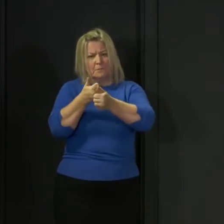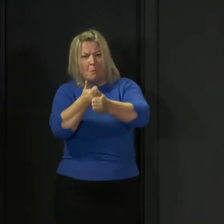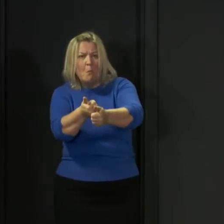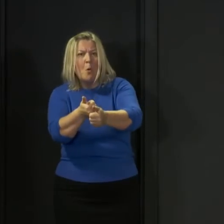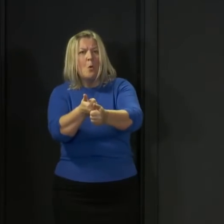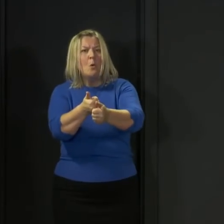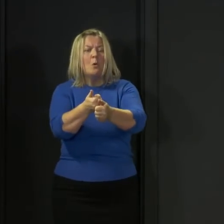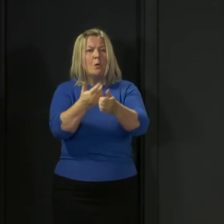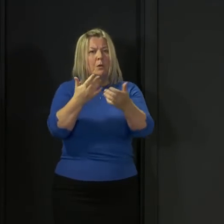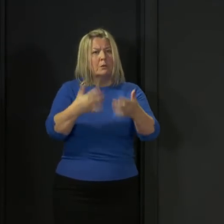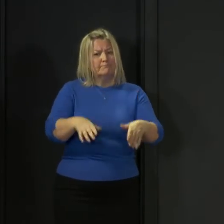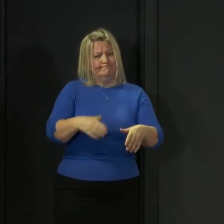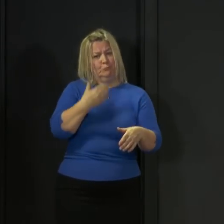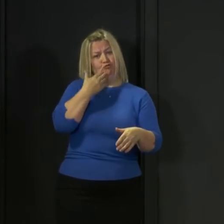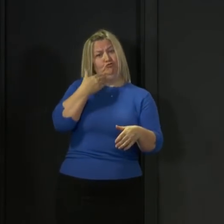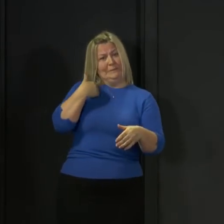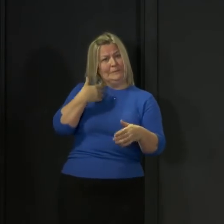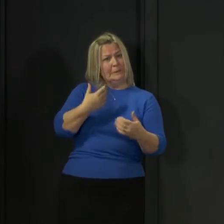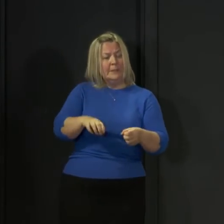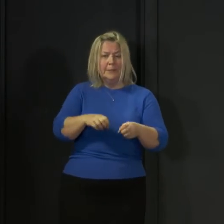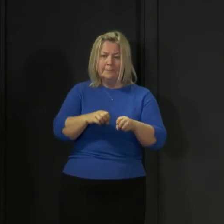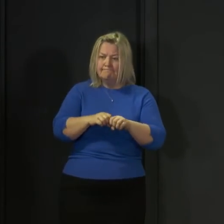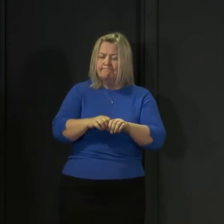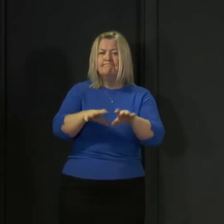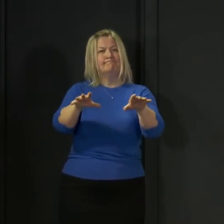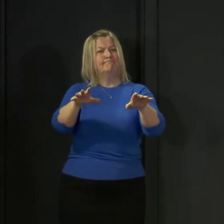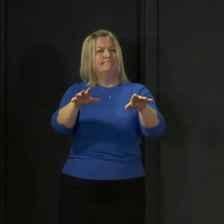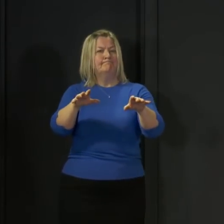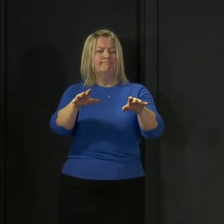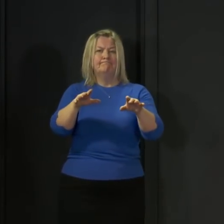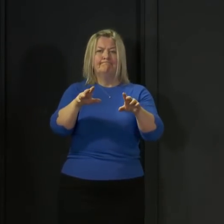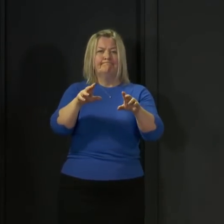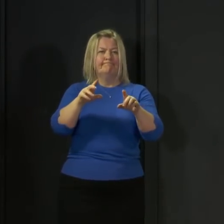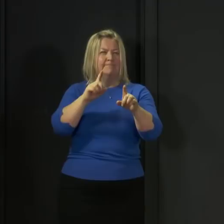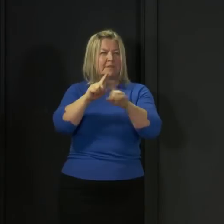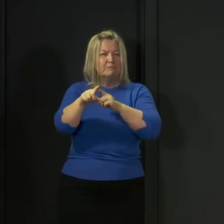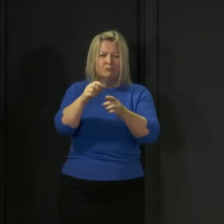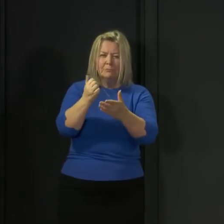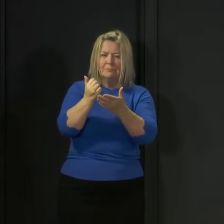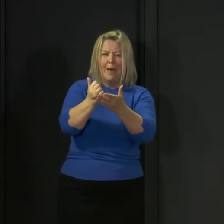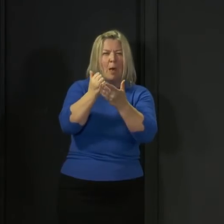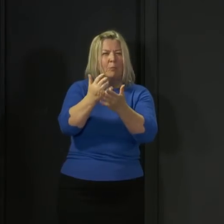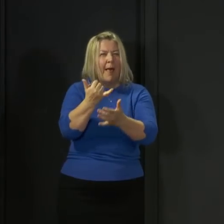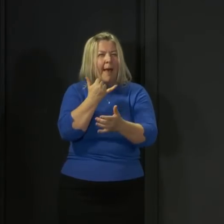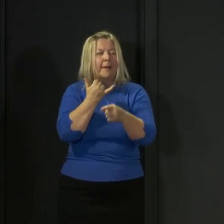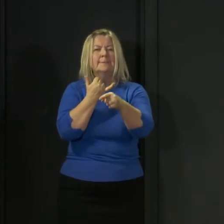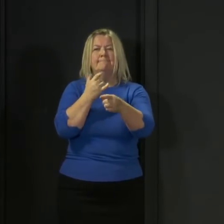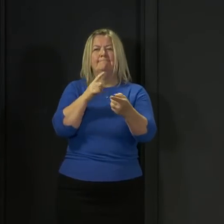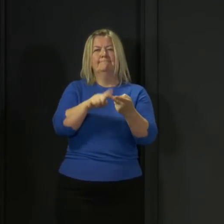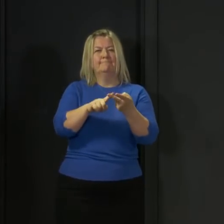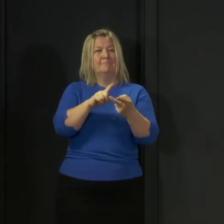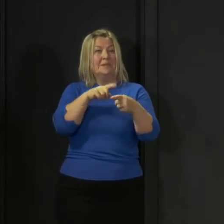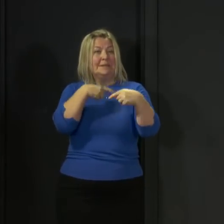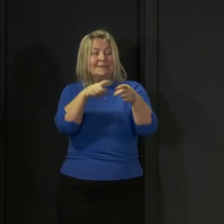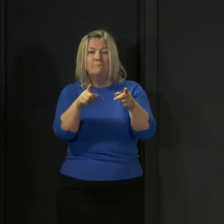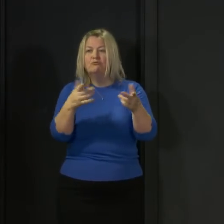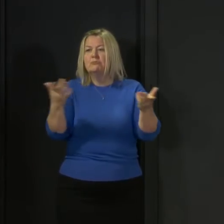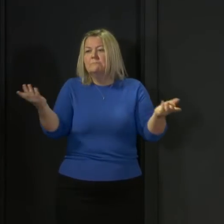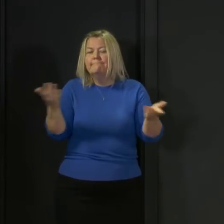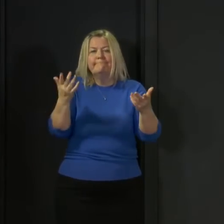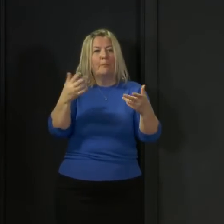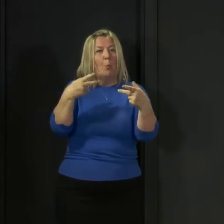few weeks of additional support for helplines, for distress brief interventions that give people access to